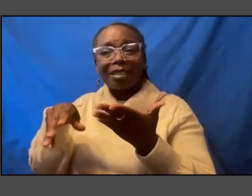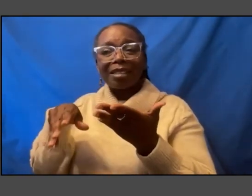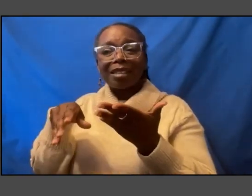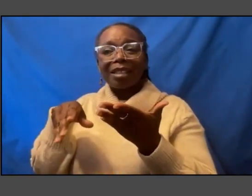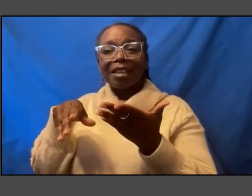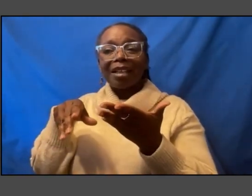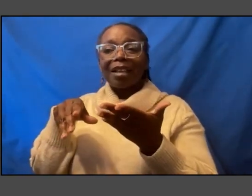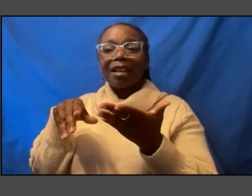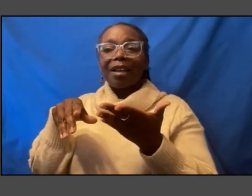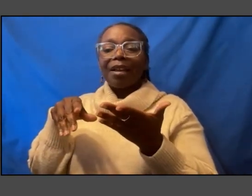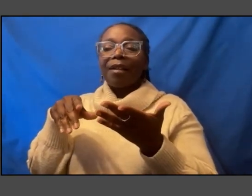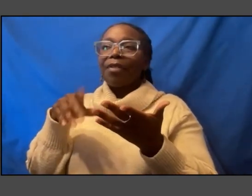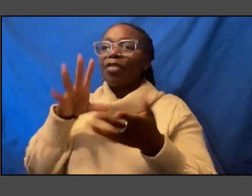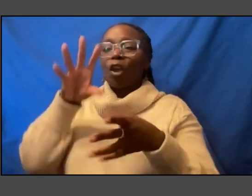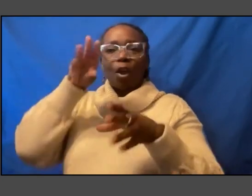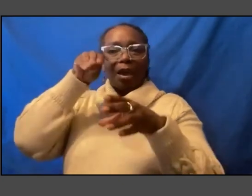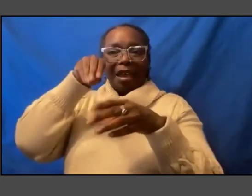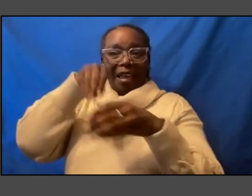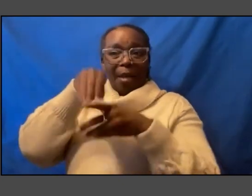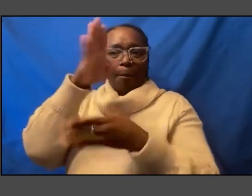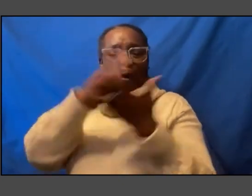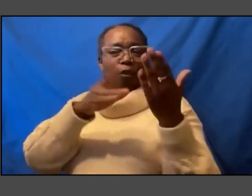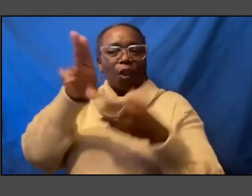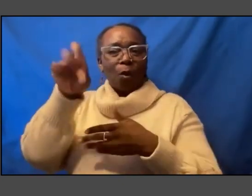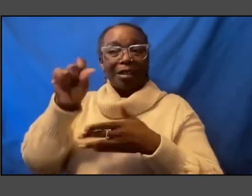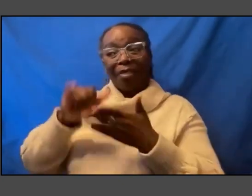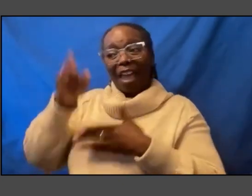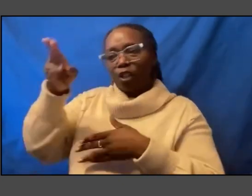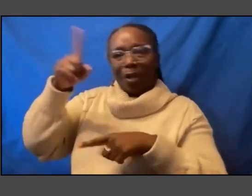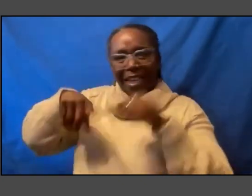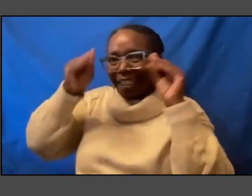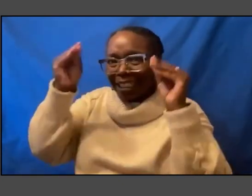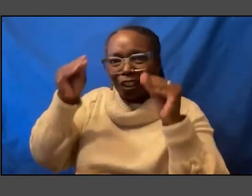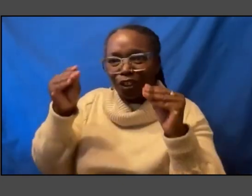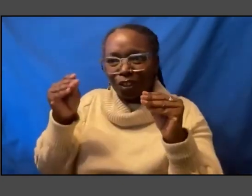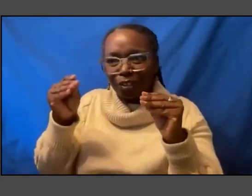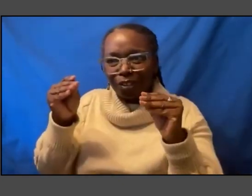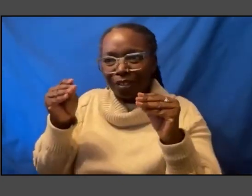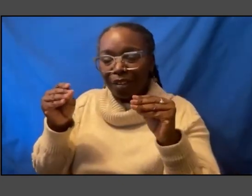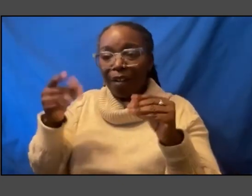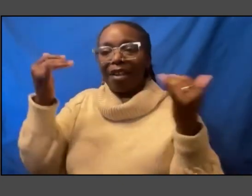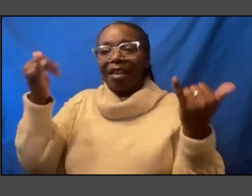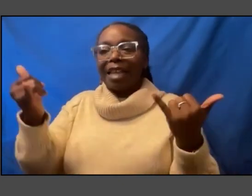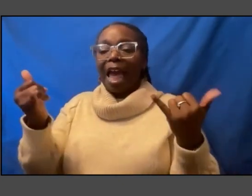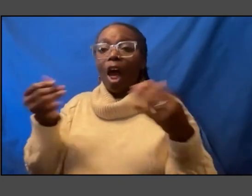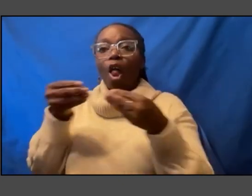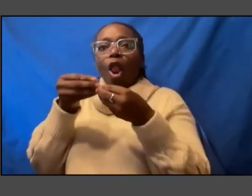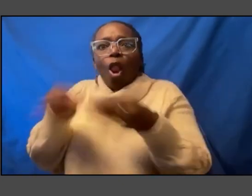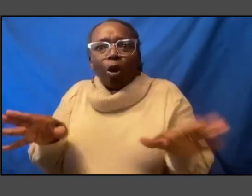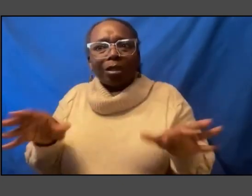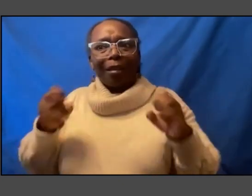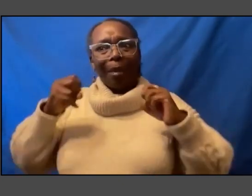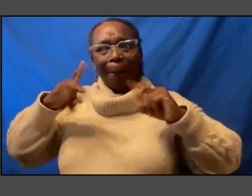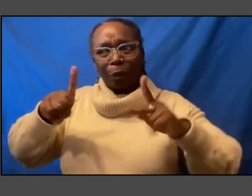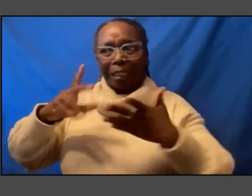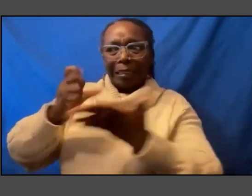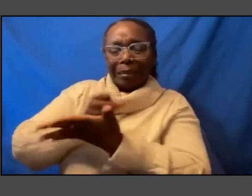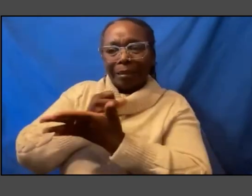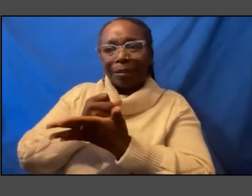of the country where that history can't be taught that they are now losing the opportunity to sort of be made better by the fullness of